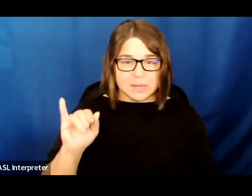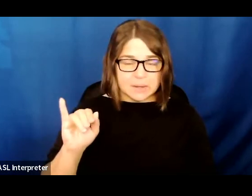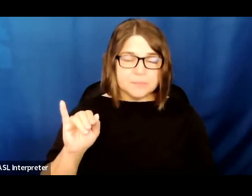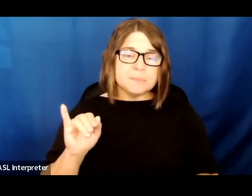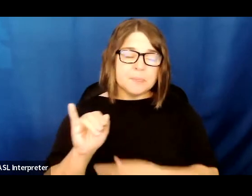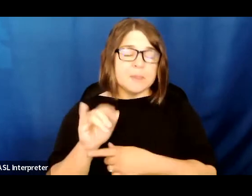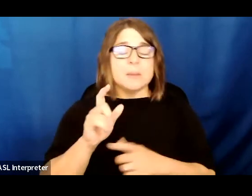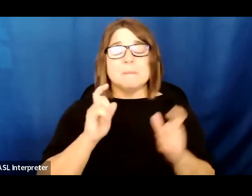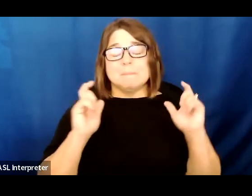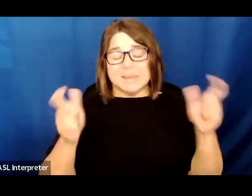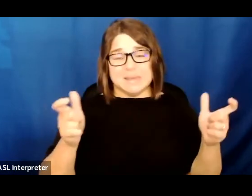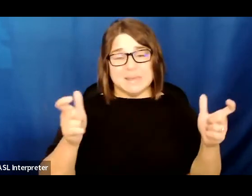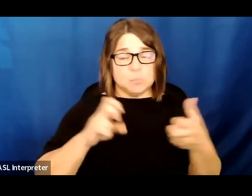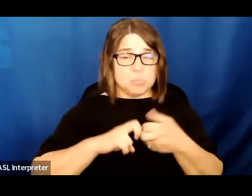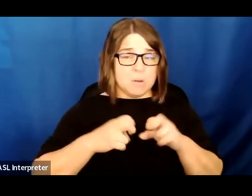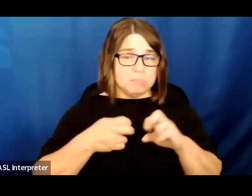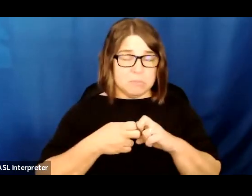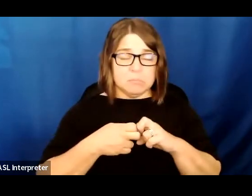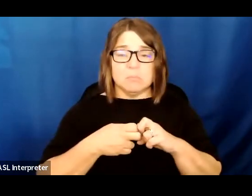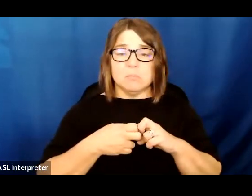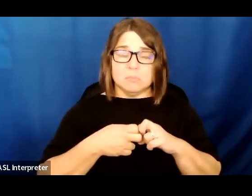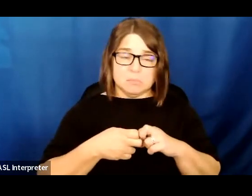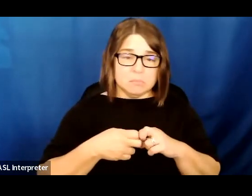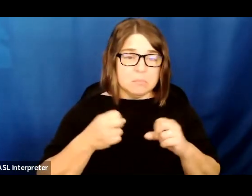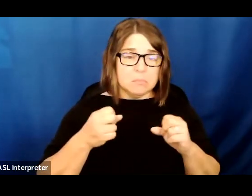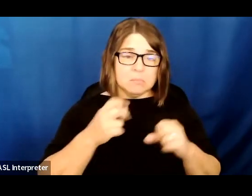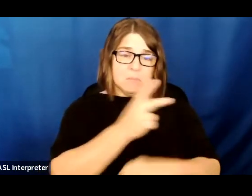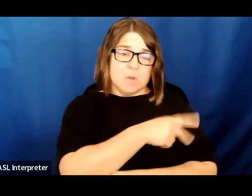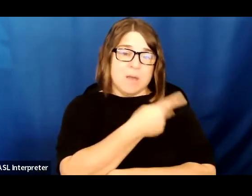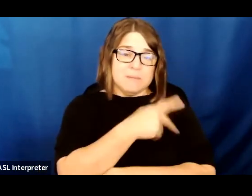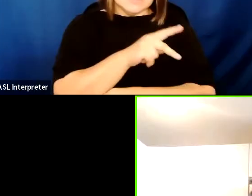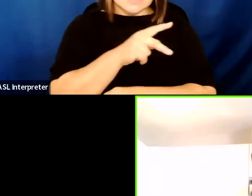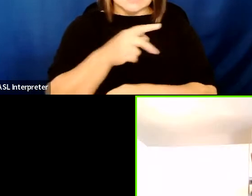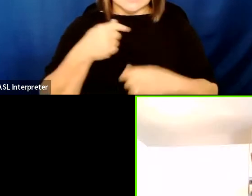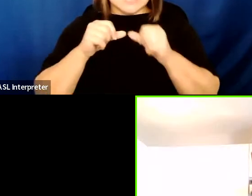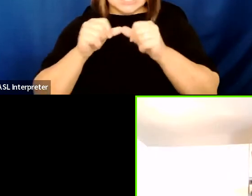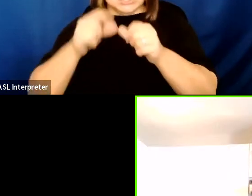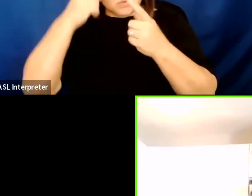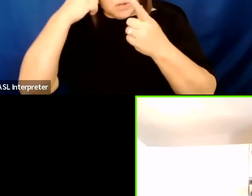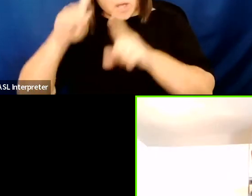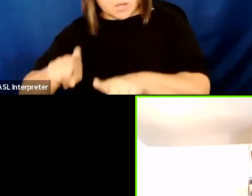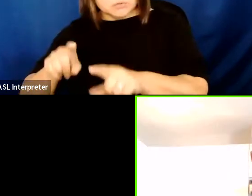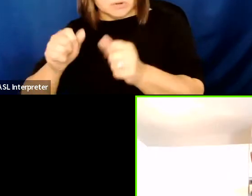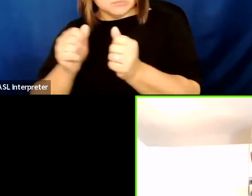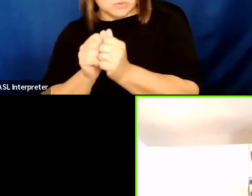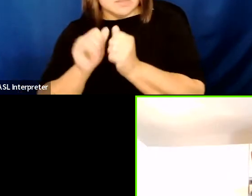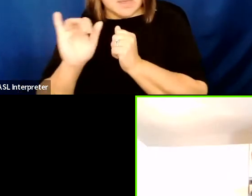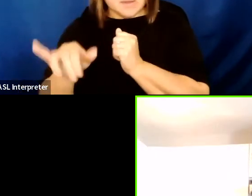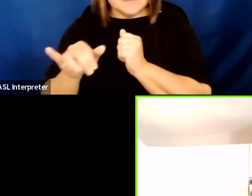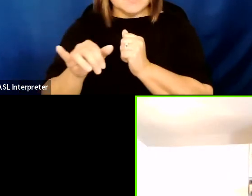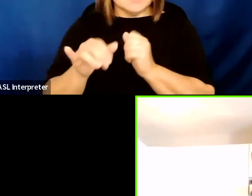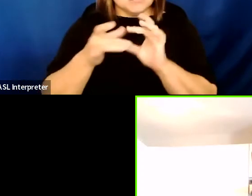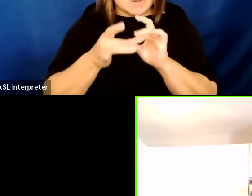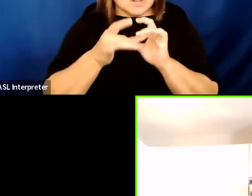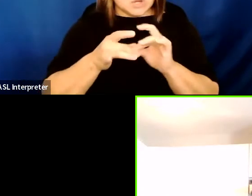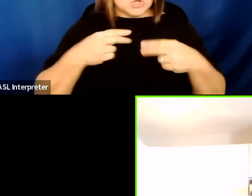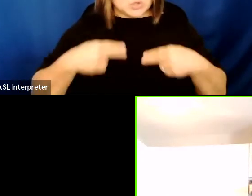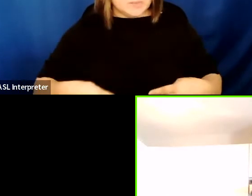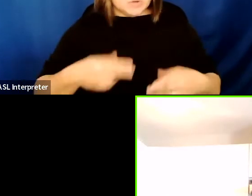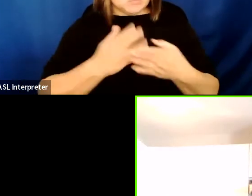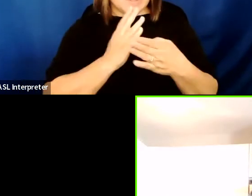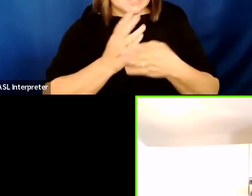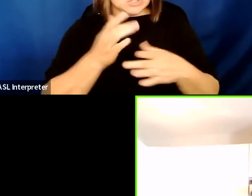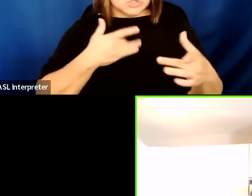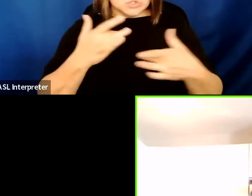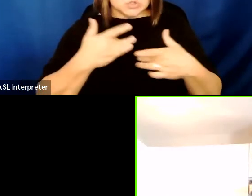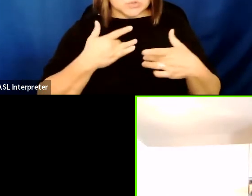of the provinces has now canceled their immigration detention contract with CBSA, specifically setting human rights concerns in doing so. So